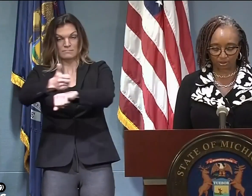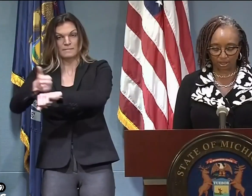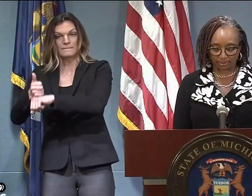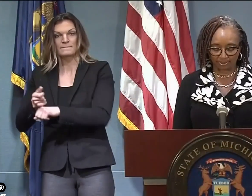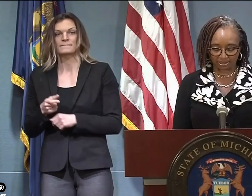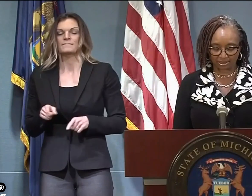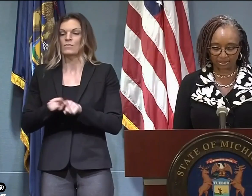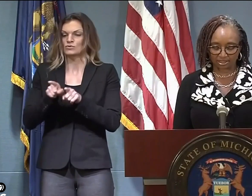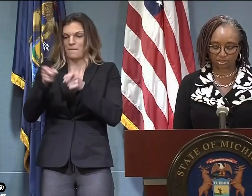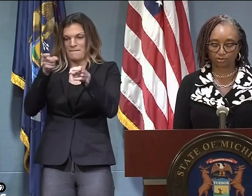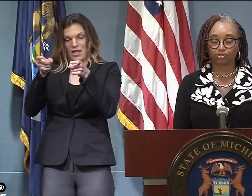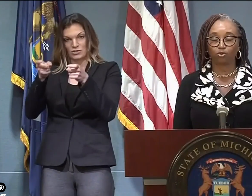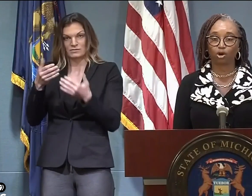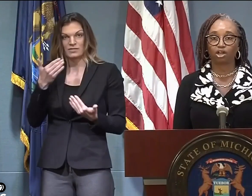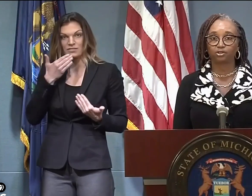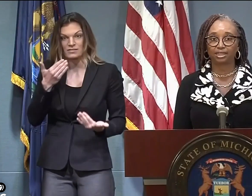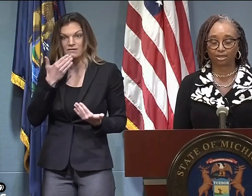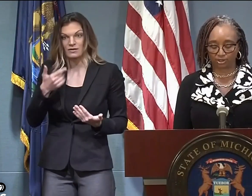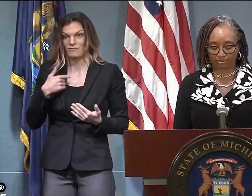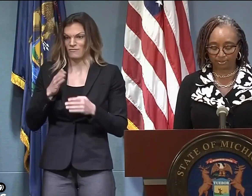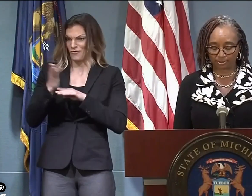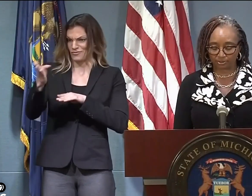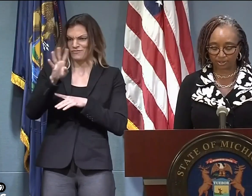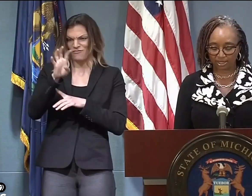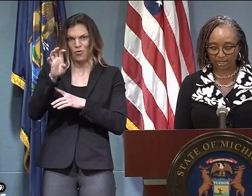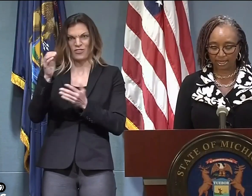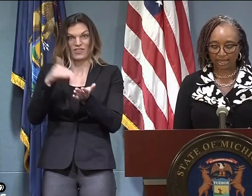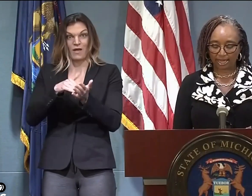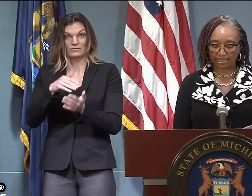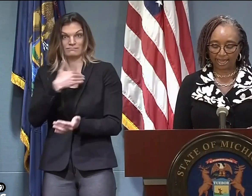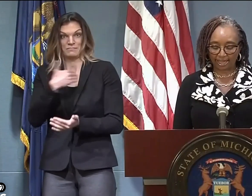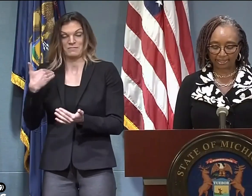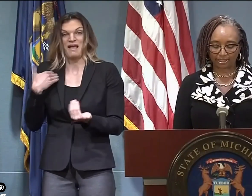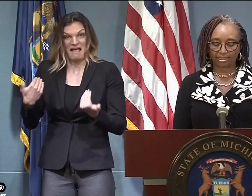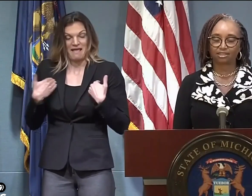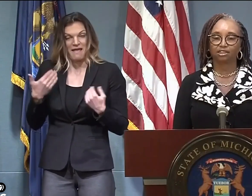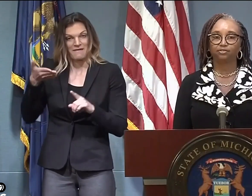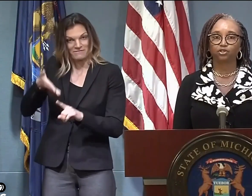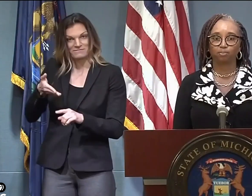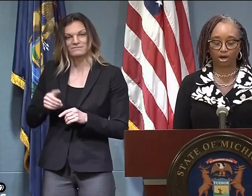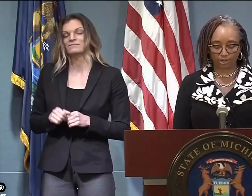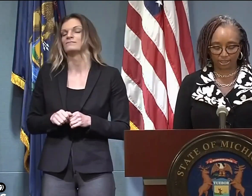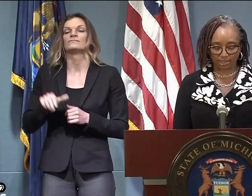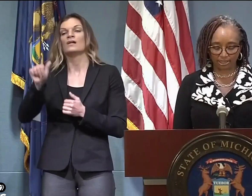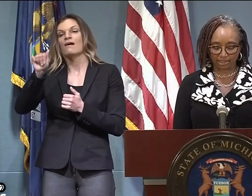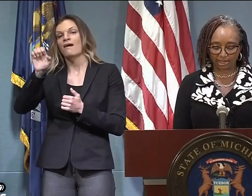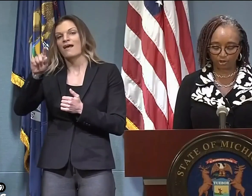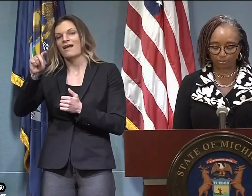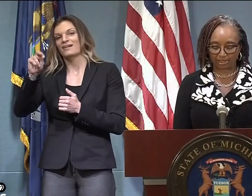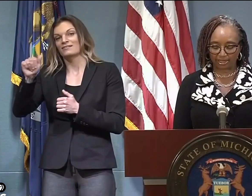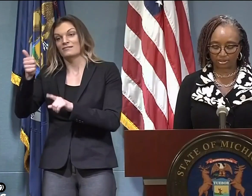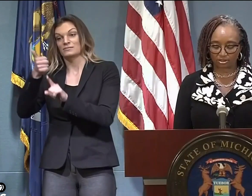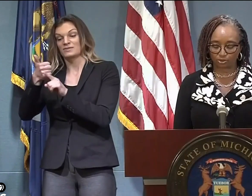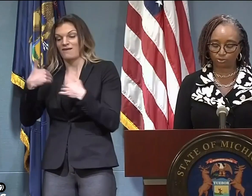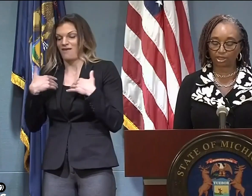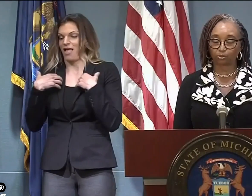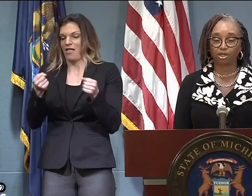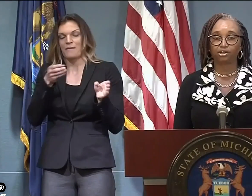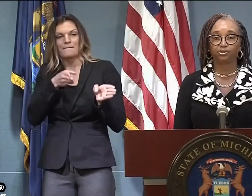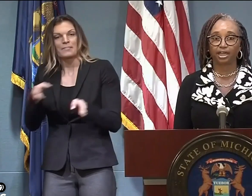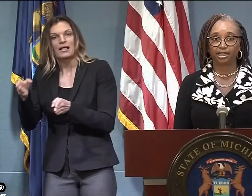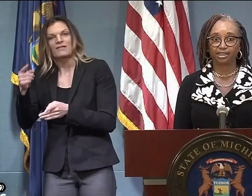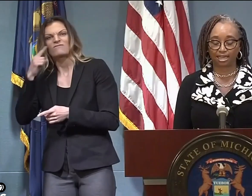a leading pharmacy benefits management business that serves 400,000 members, and Aetna that delivers